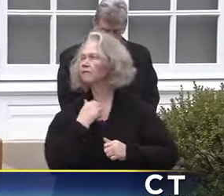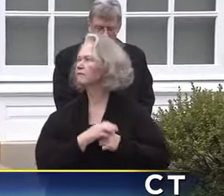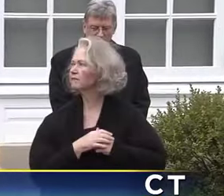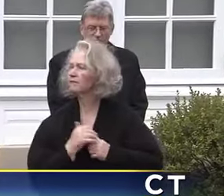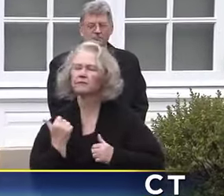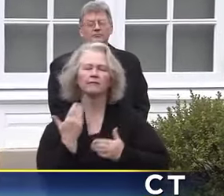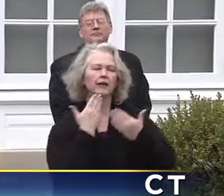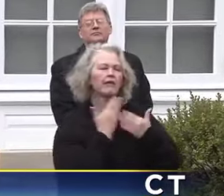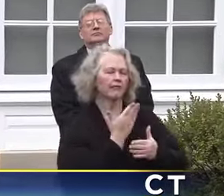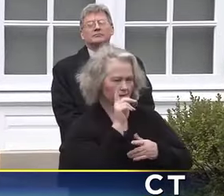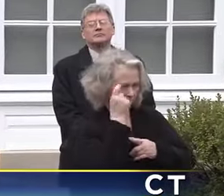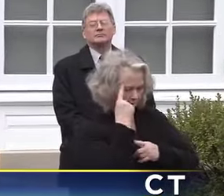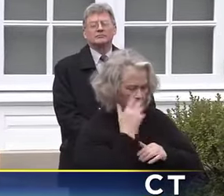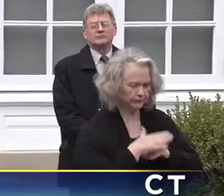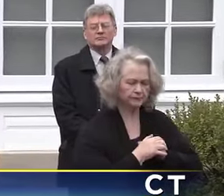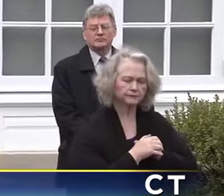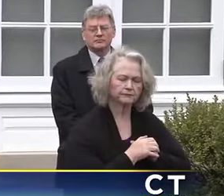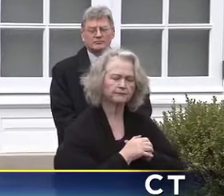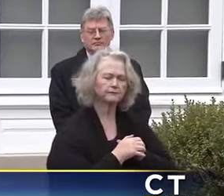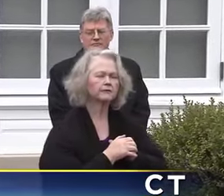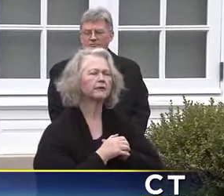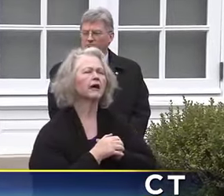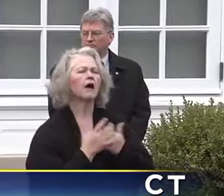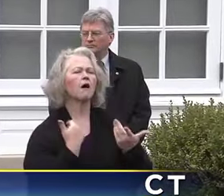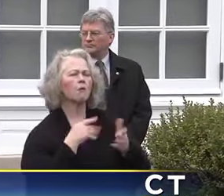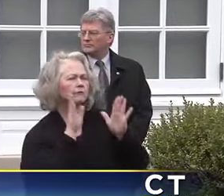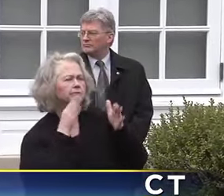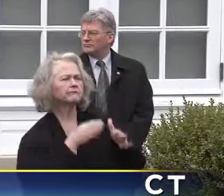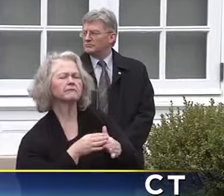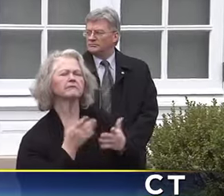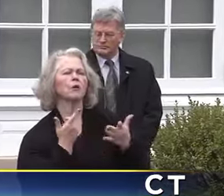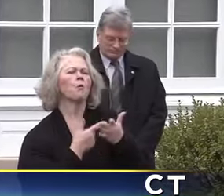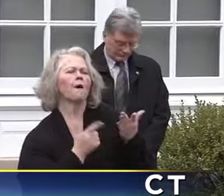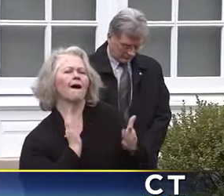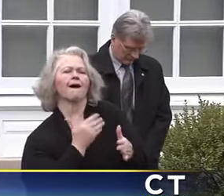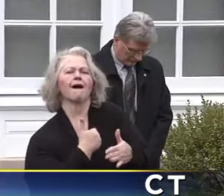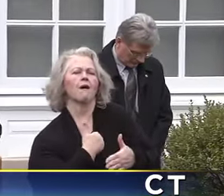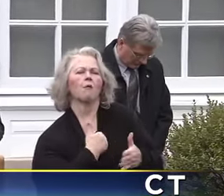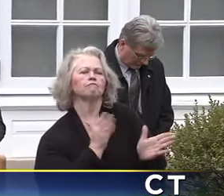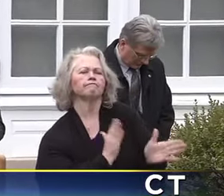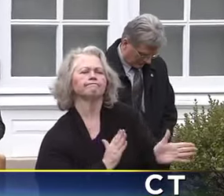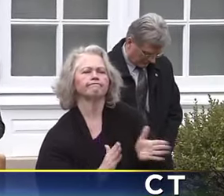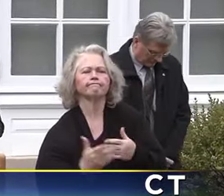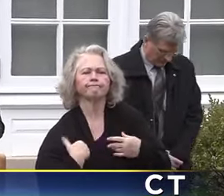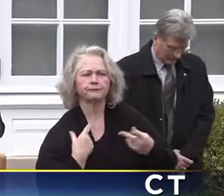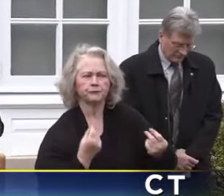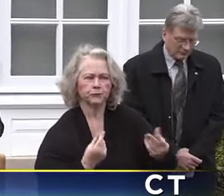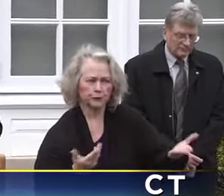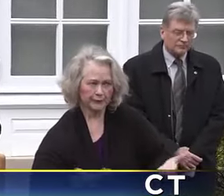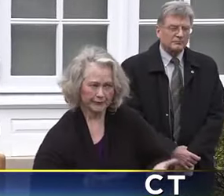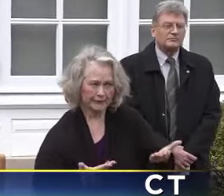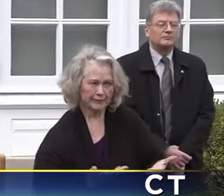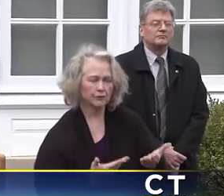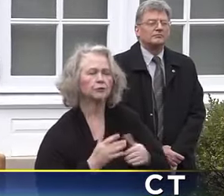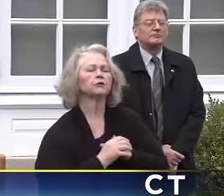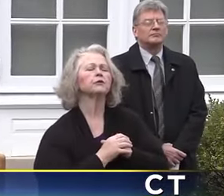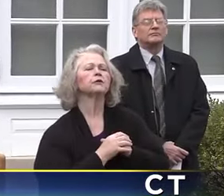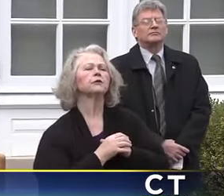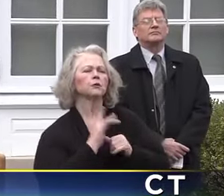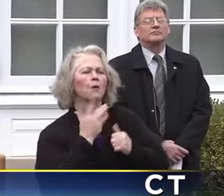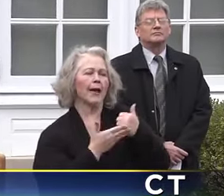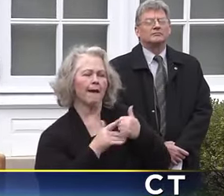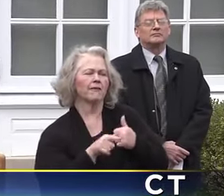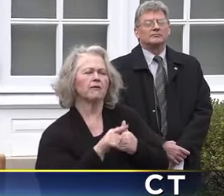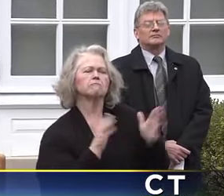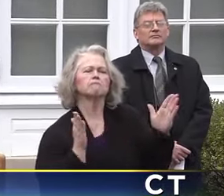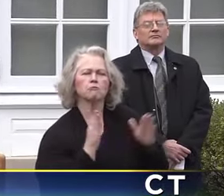Governor, thank you. So I wanted to really spend some time talking about what steps we've been taking in the Lamont administration to help both small businesses and their